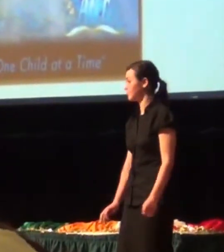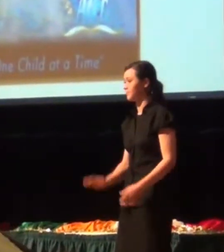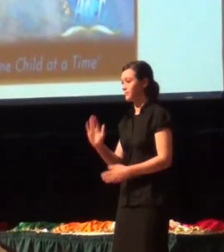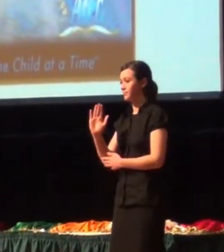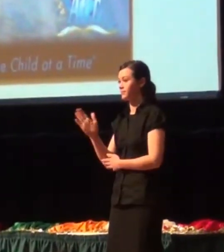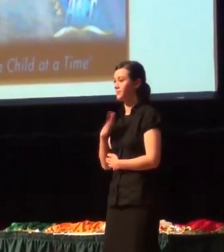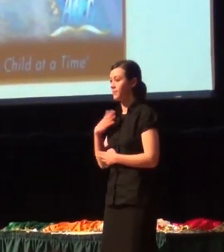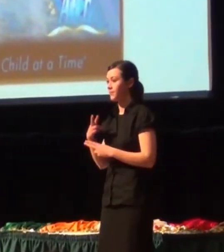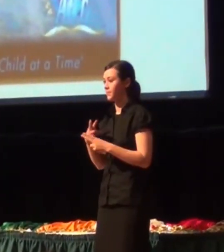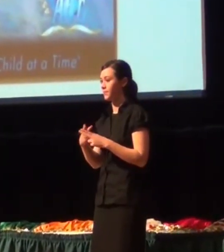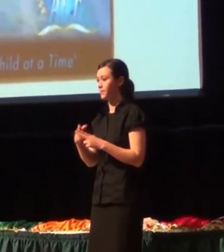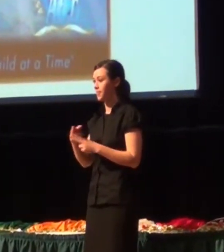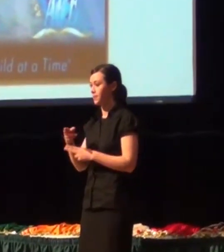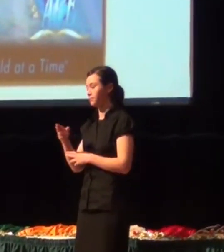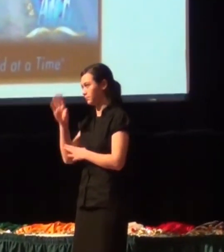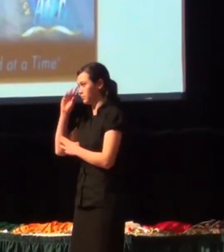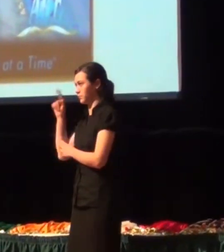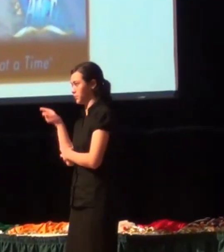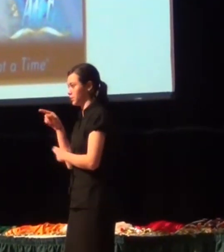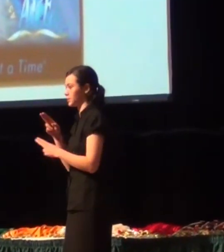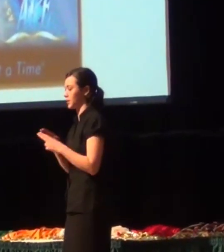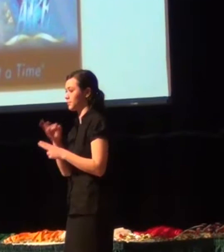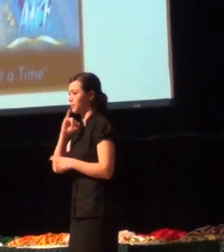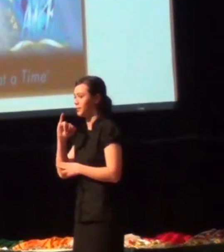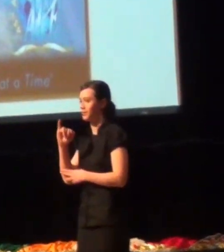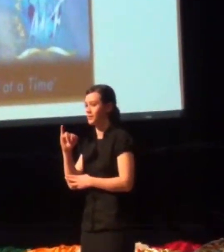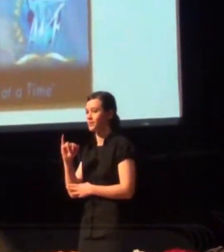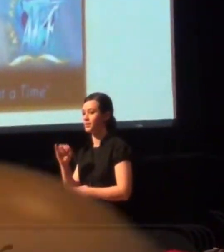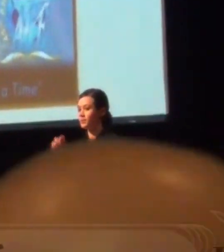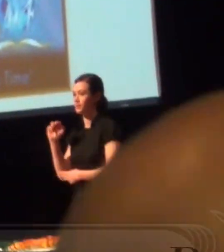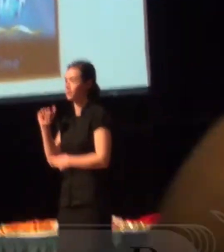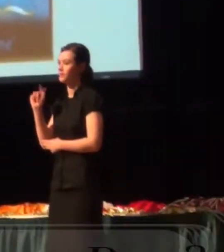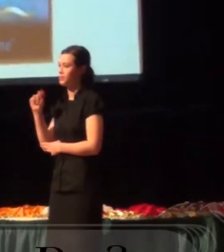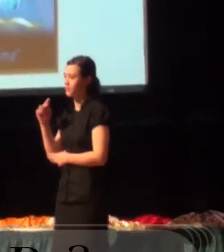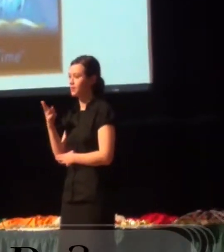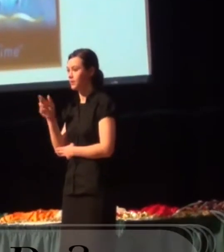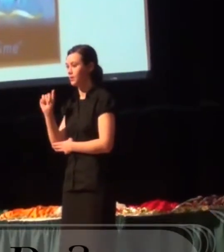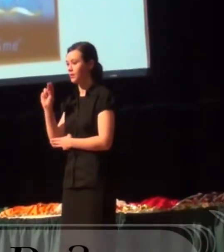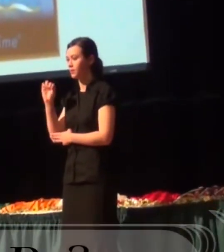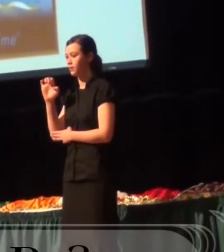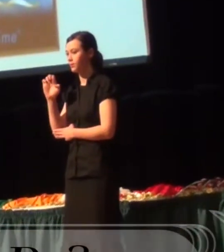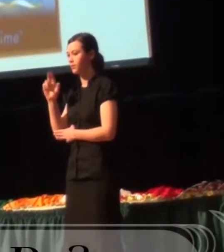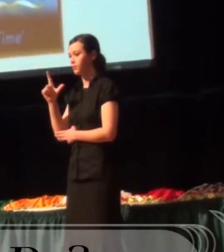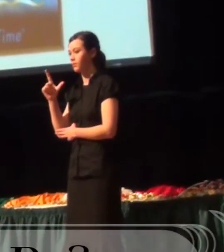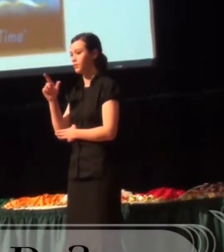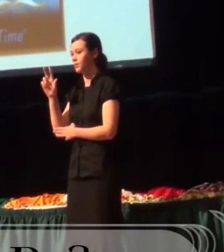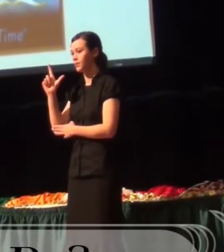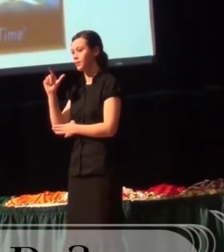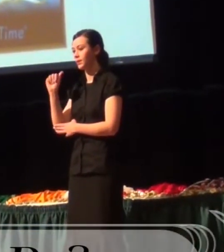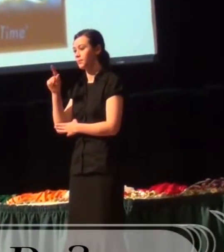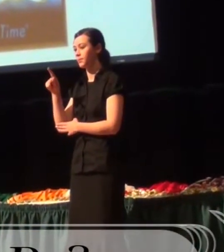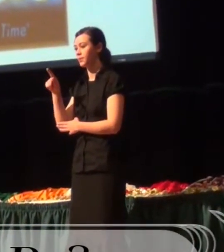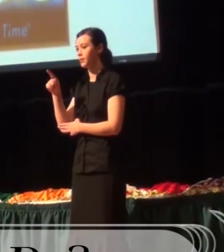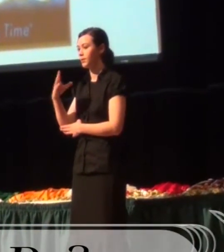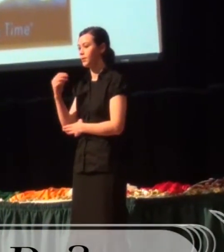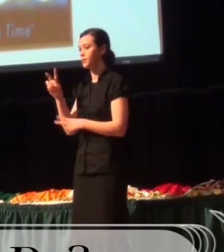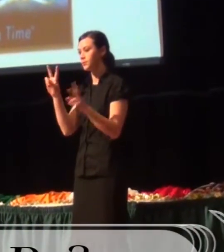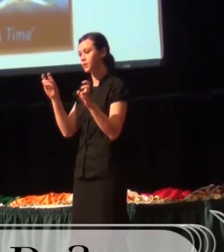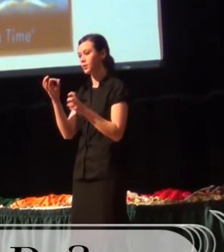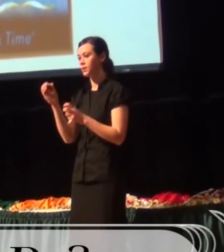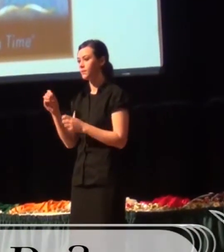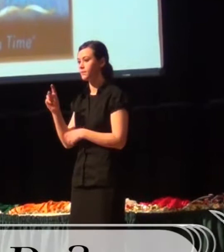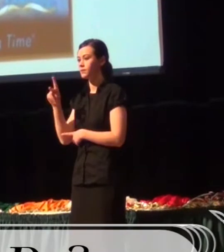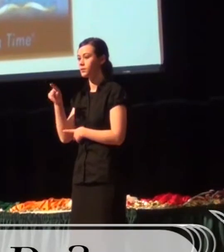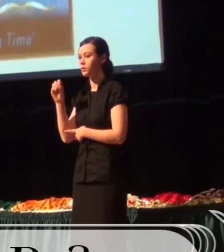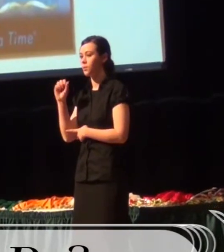Hello, my name is Nathaniel Lapp from Fairview Christian School in Redding, Pennsylvania. And the title of the poem I will be giving for you today is, What Will